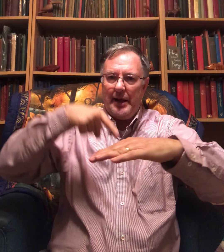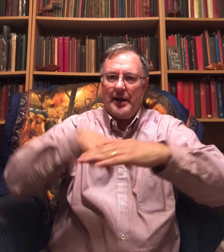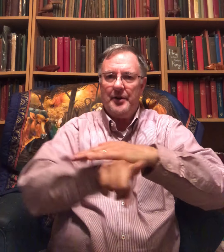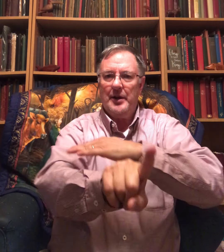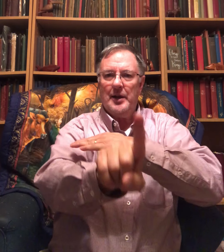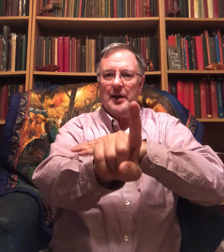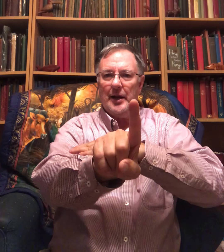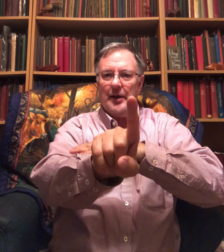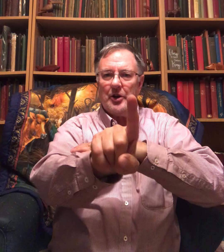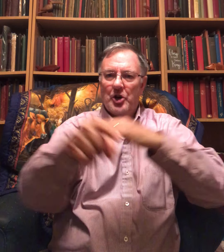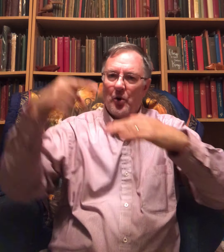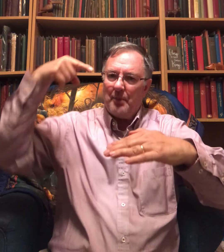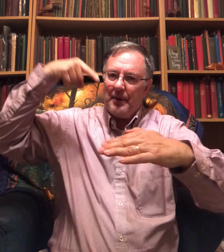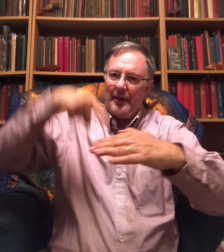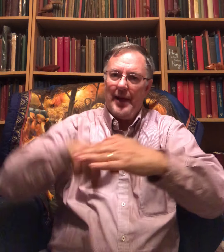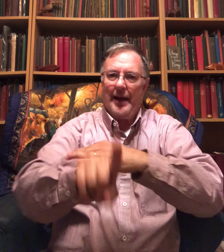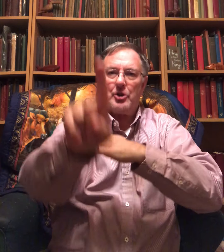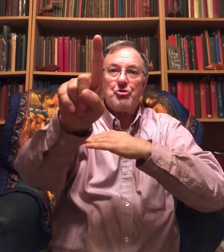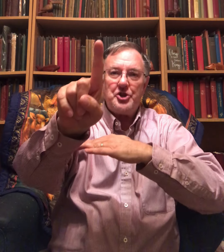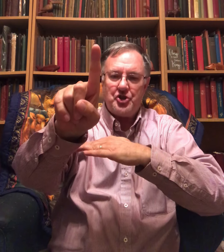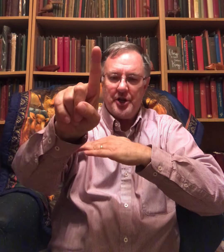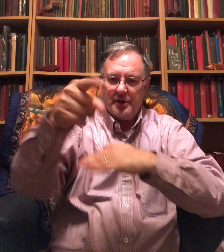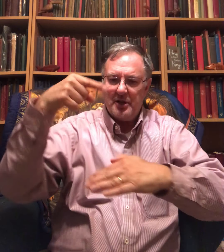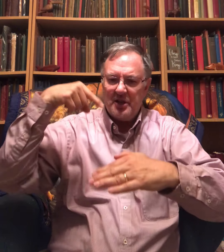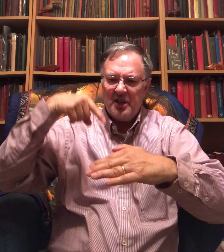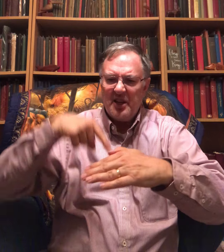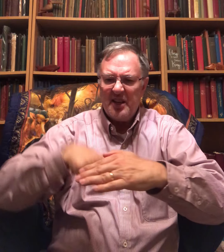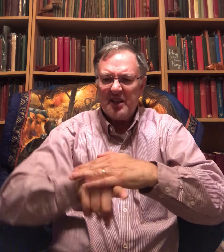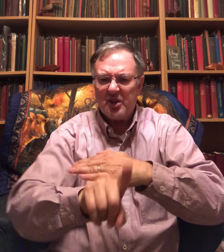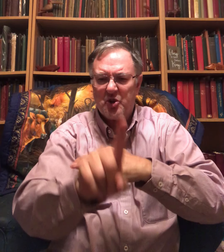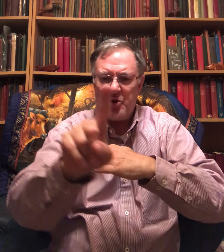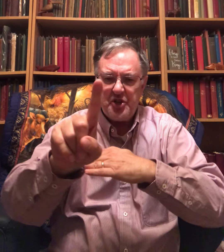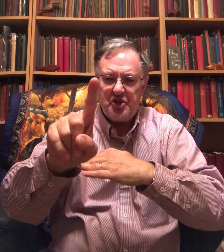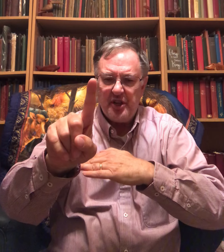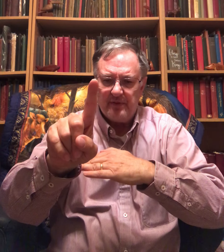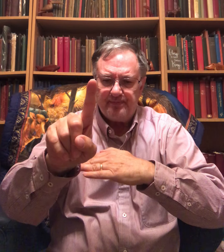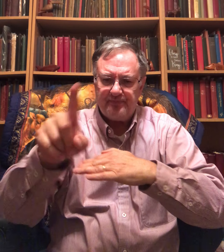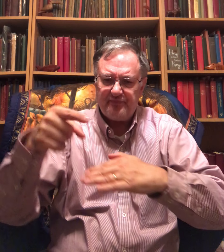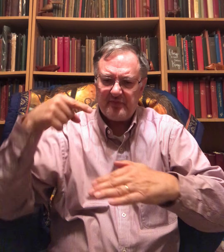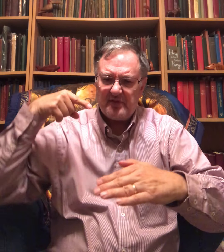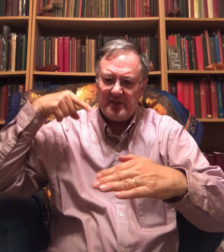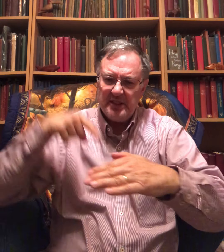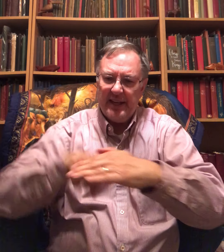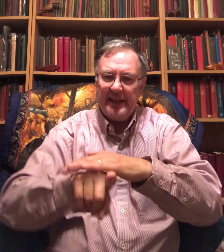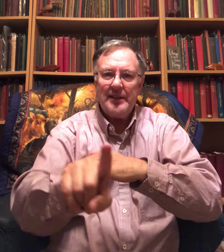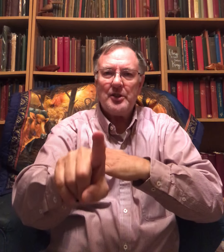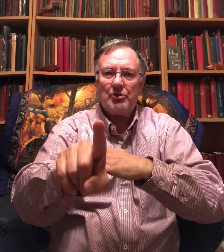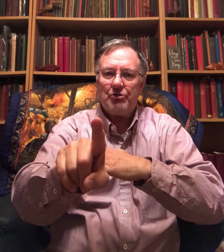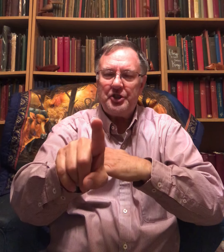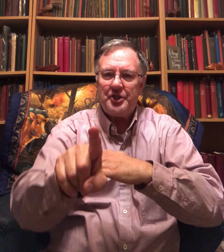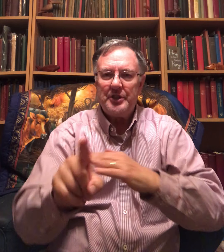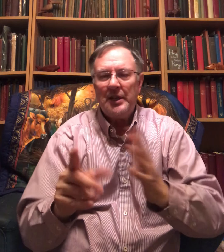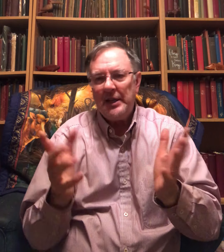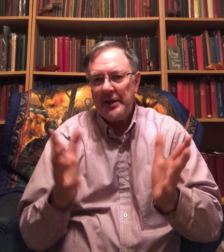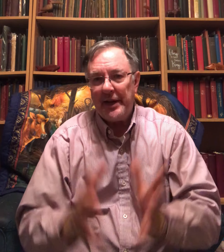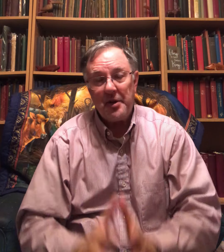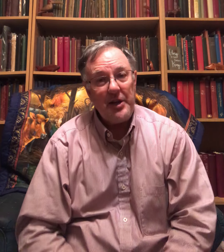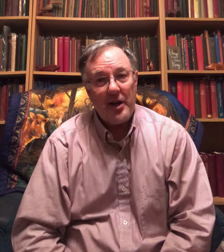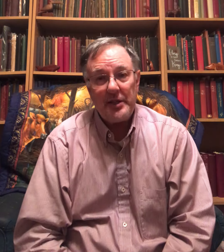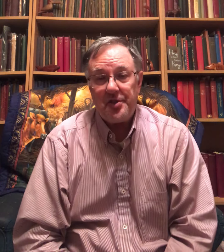hand, and they'll go up like that. Christian. Christian. Hey? Christian. Now, to be honest,